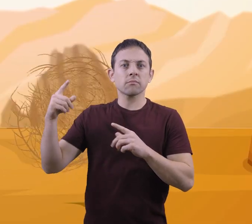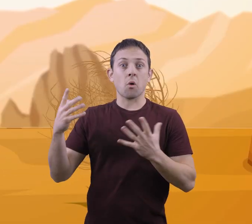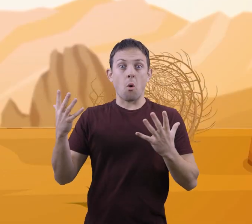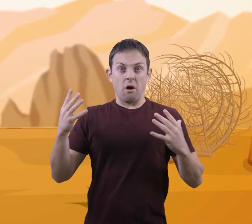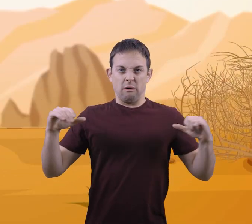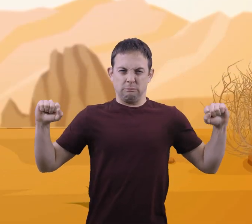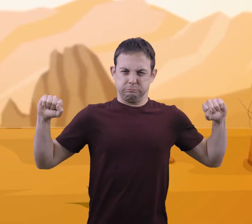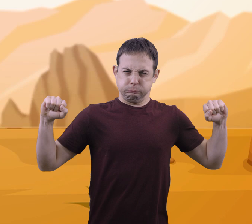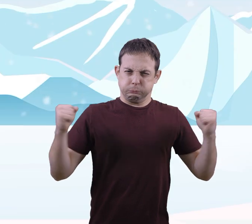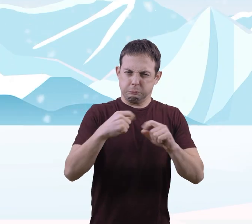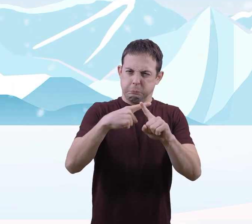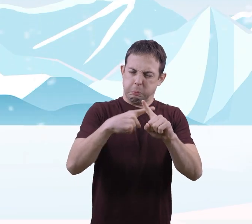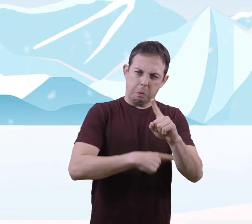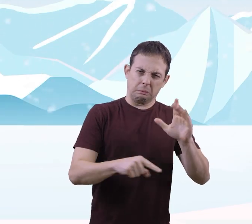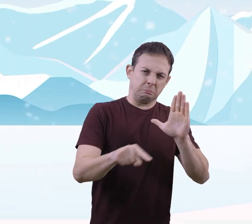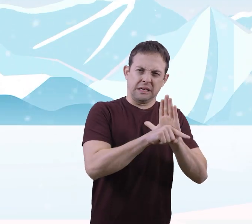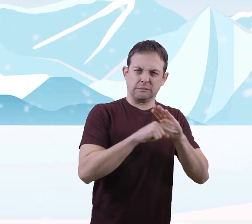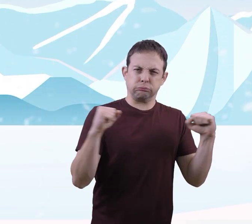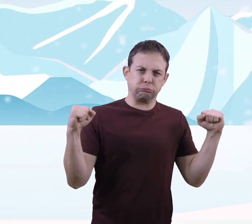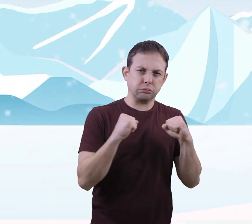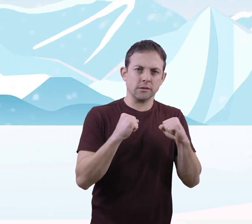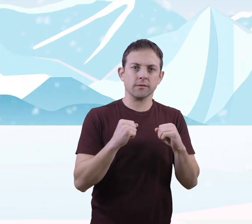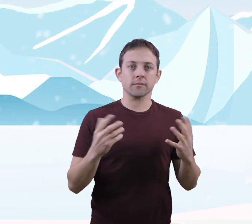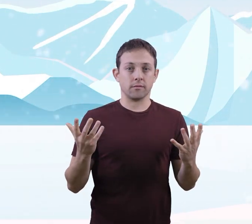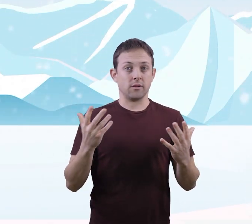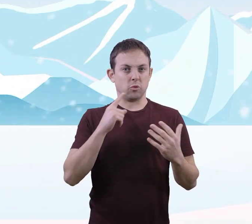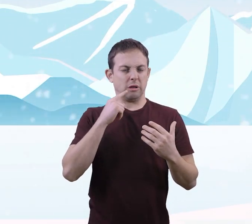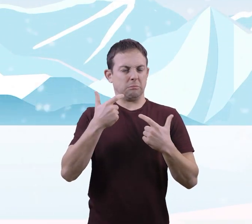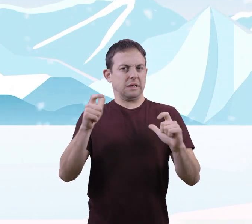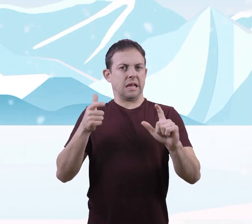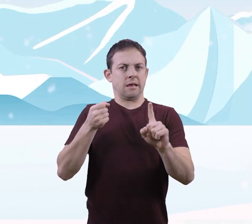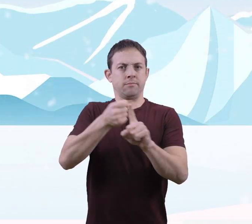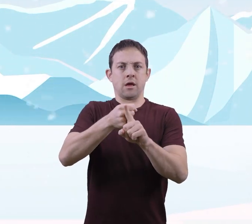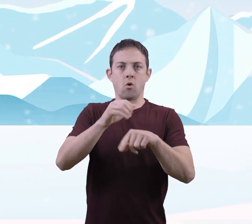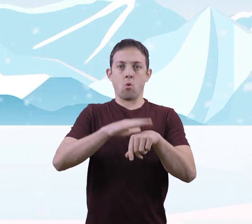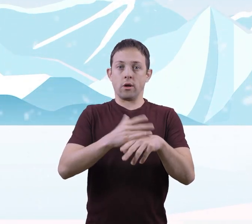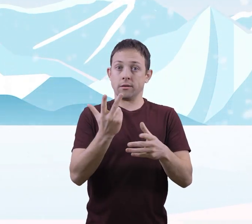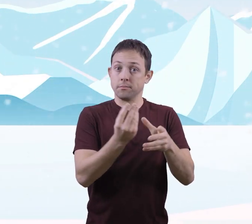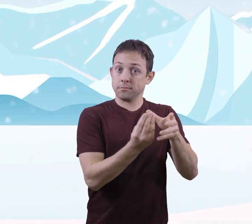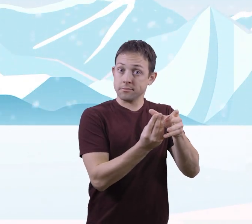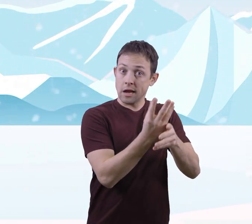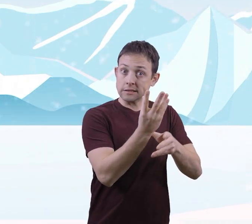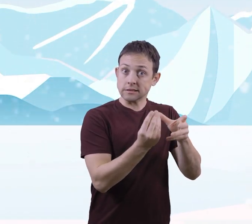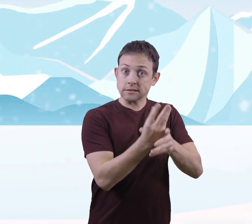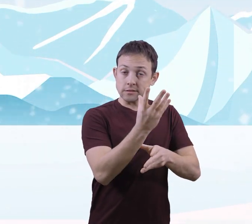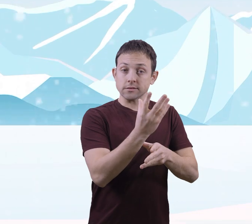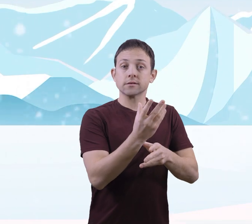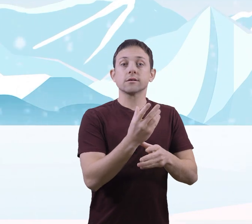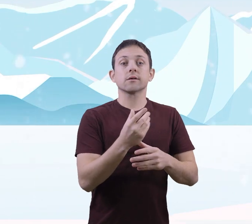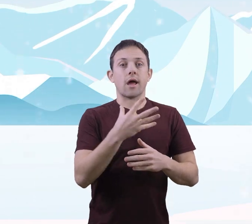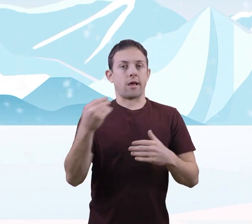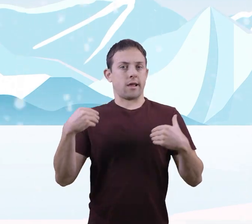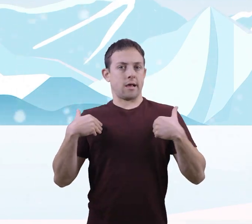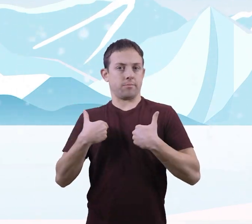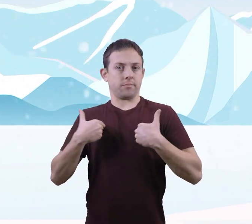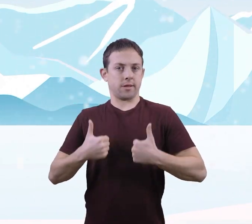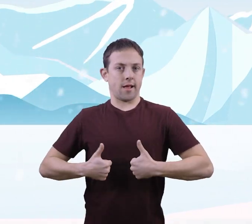extremely cold, which has a huge impact on both plant and animal life.